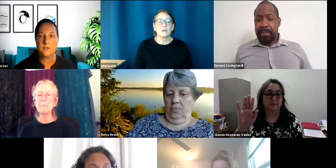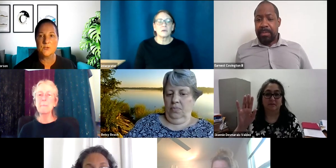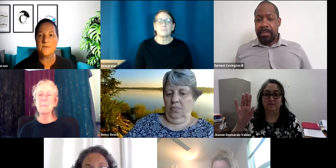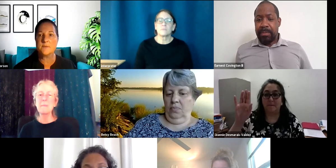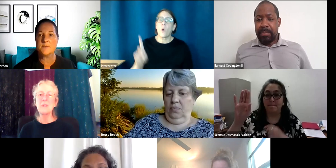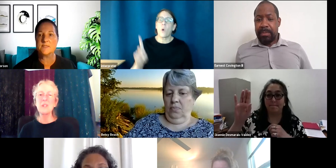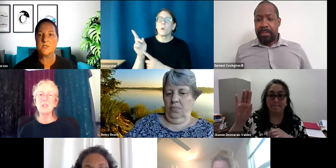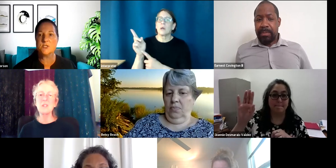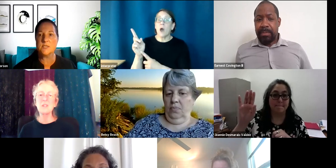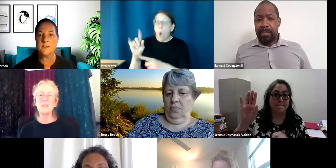You have something to say, Jeannie?